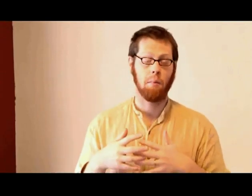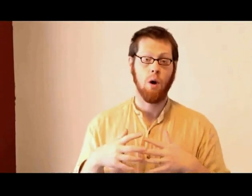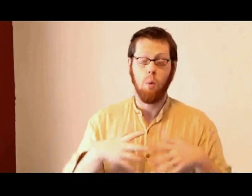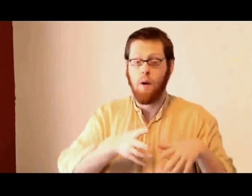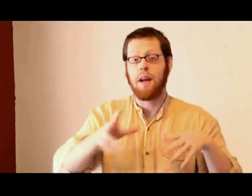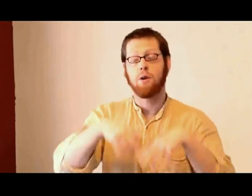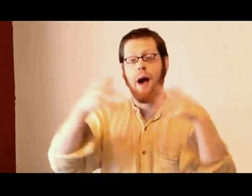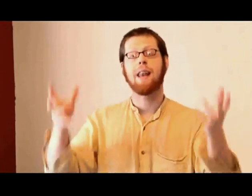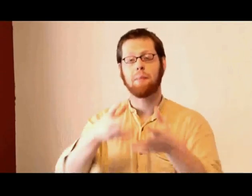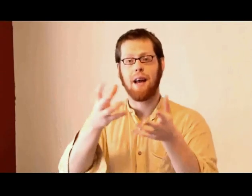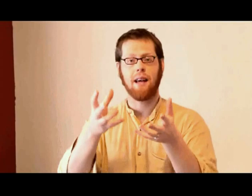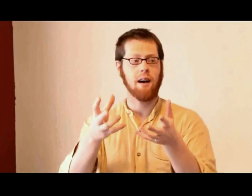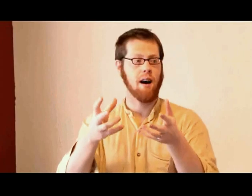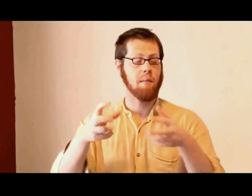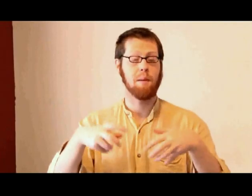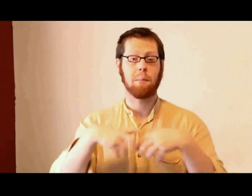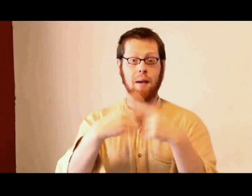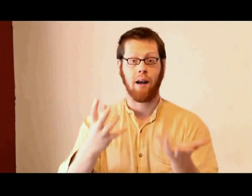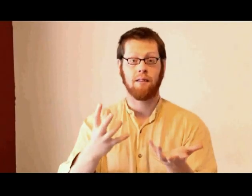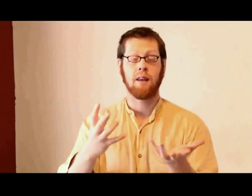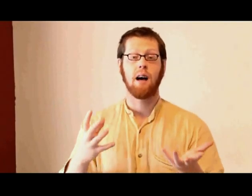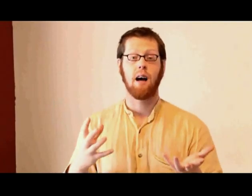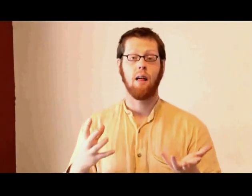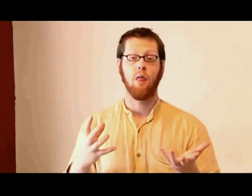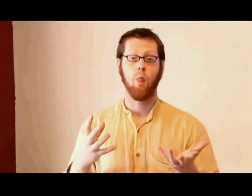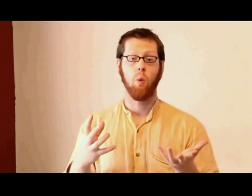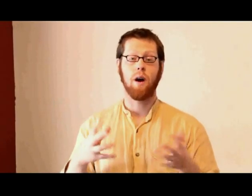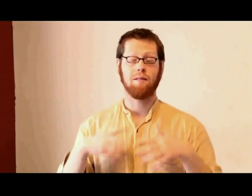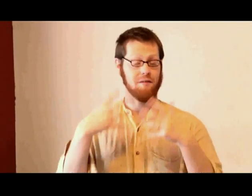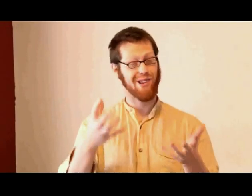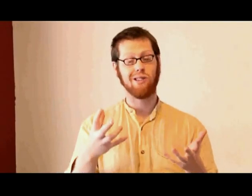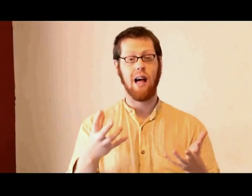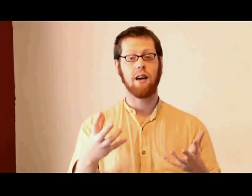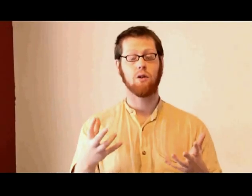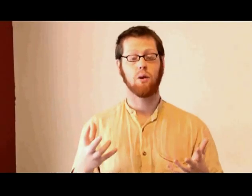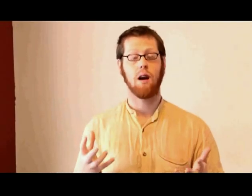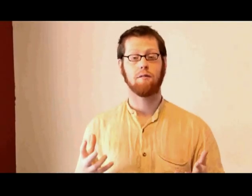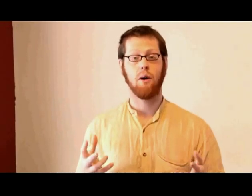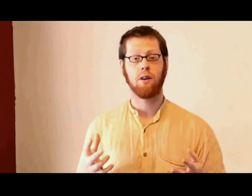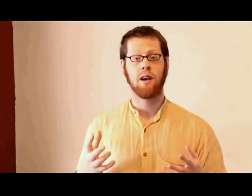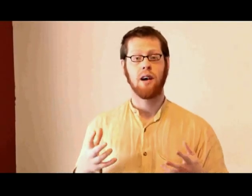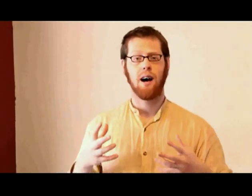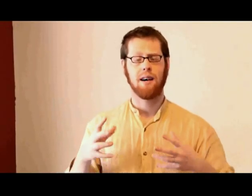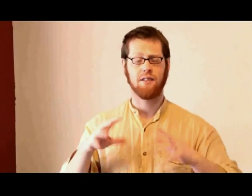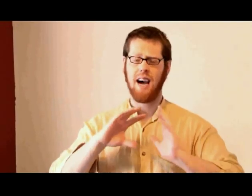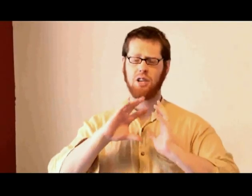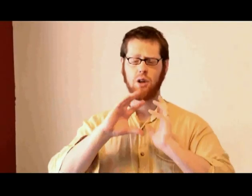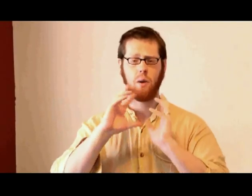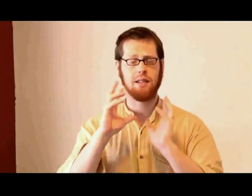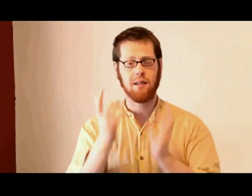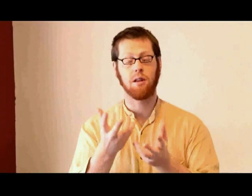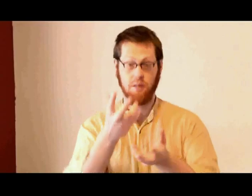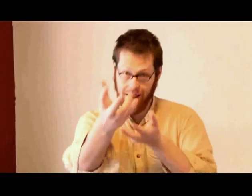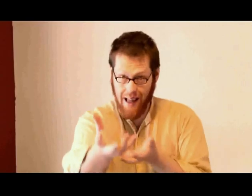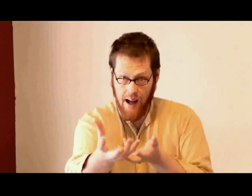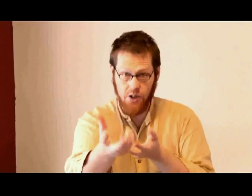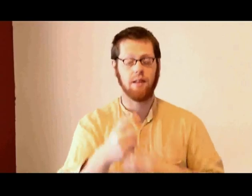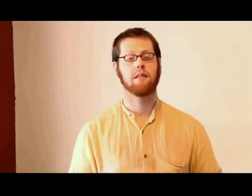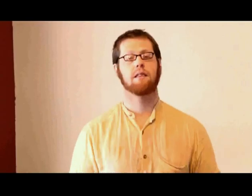well, then you end up getting a big mix. What it feels like to a lot of folks is actually quite similar theologically to